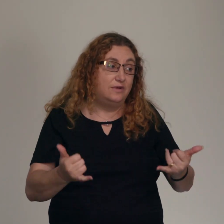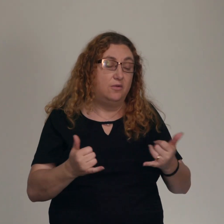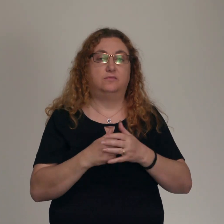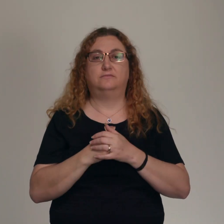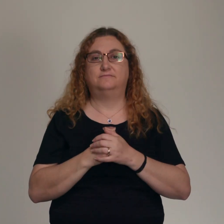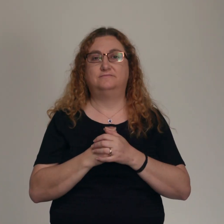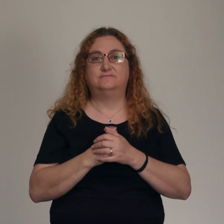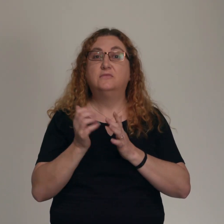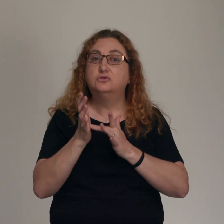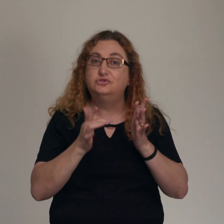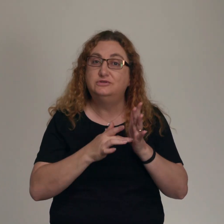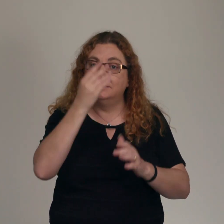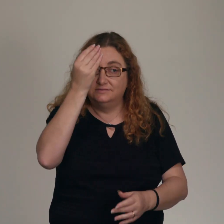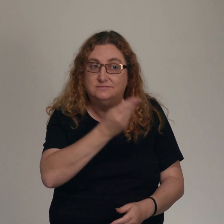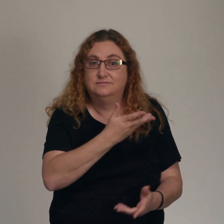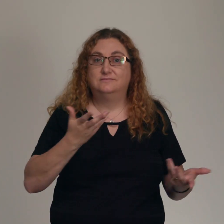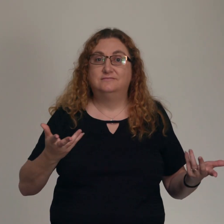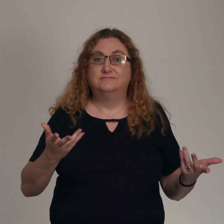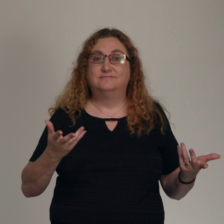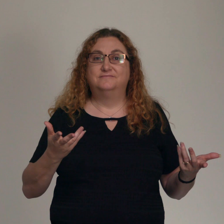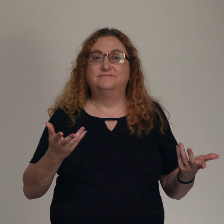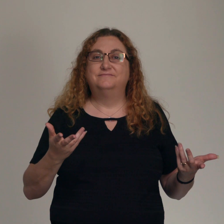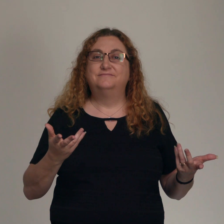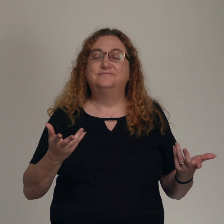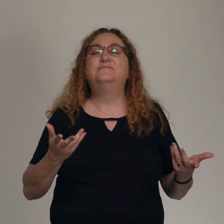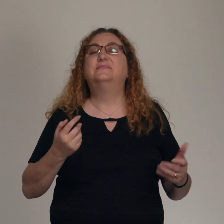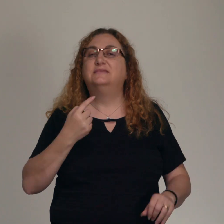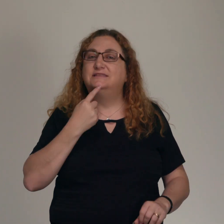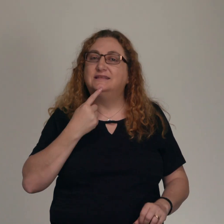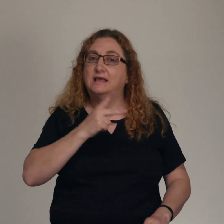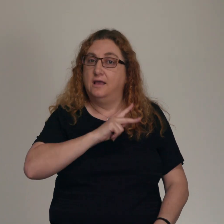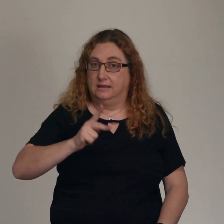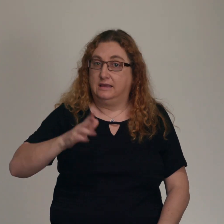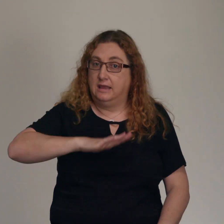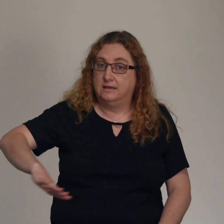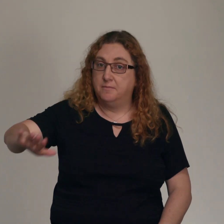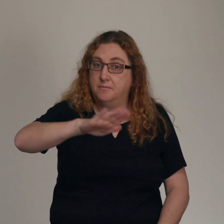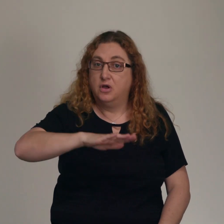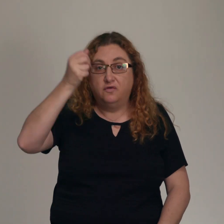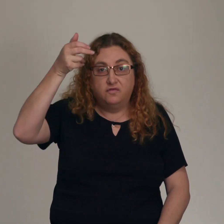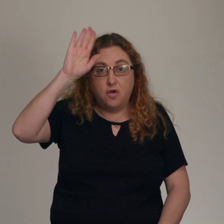us that the kingdom of God is experienced by those whose righteousness surpasses the Pharisees.